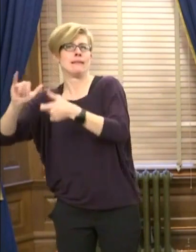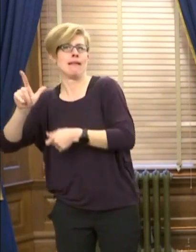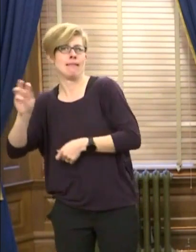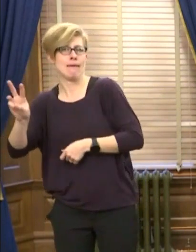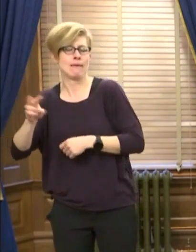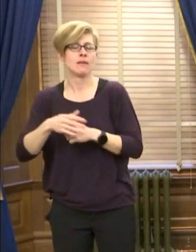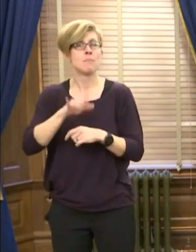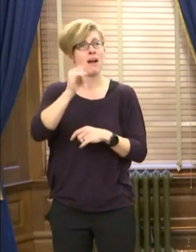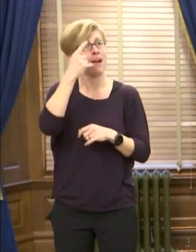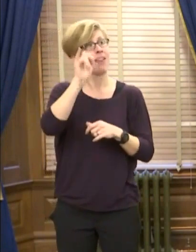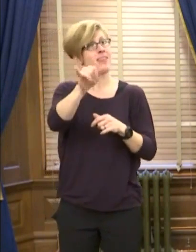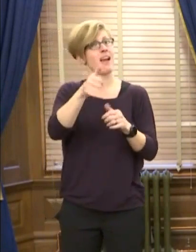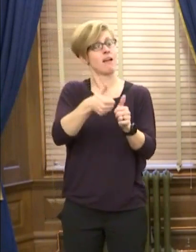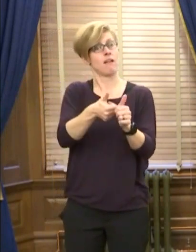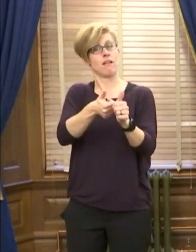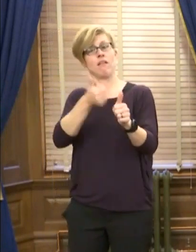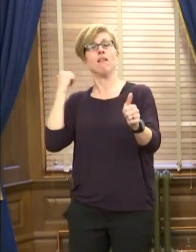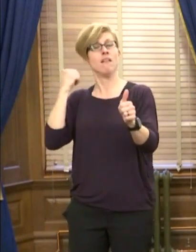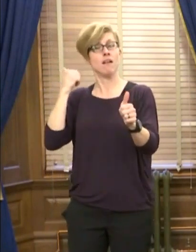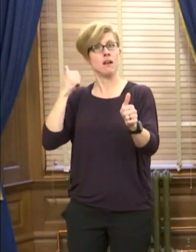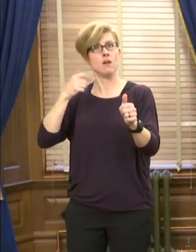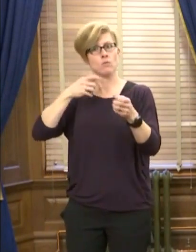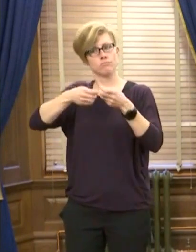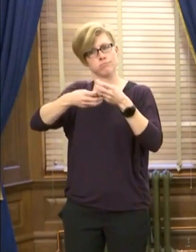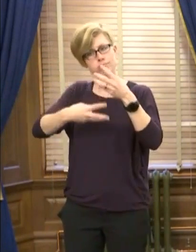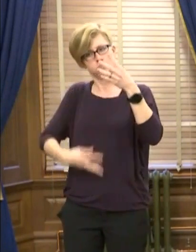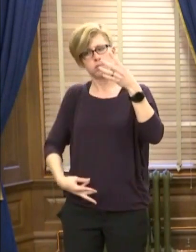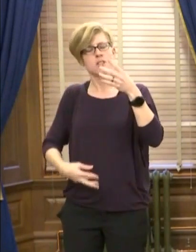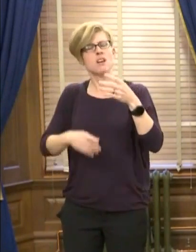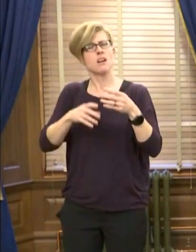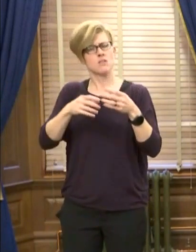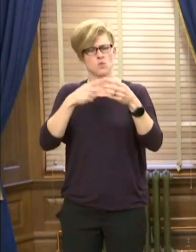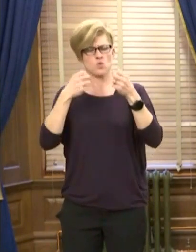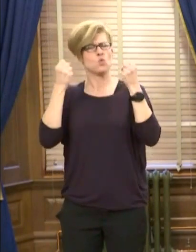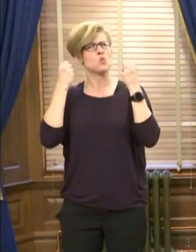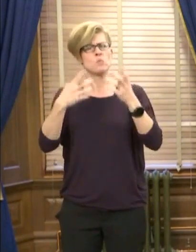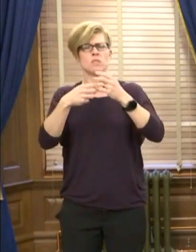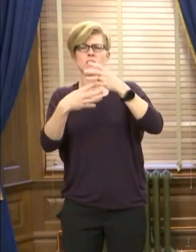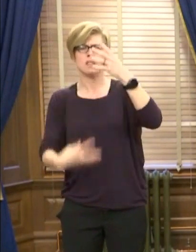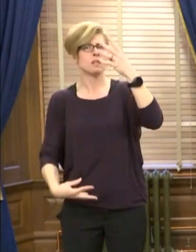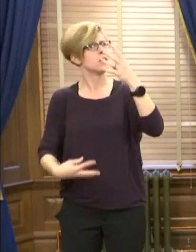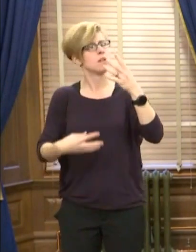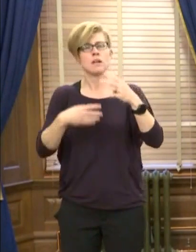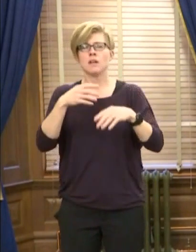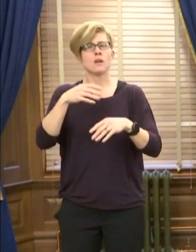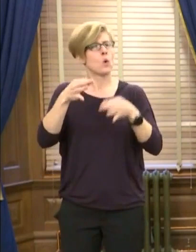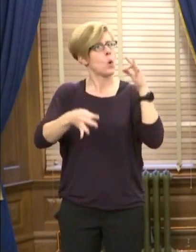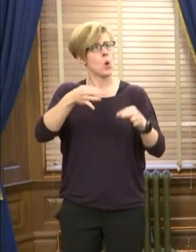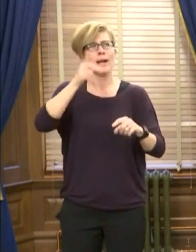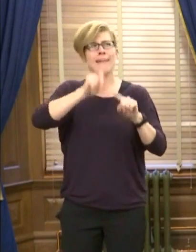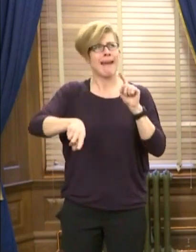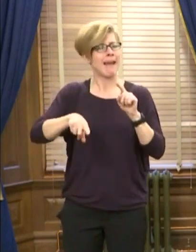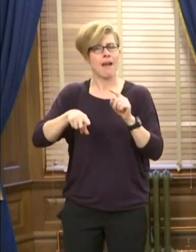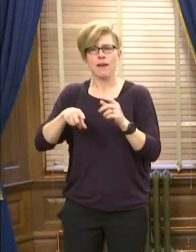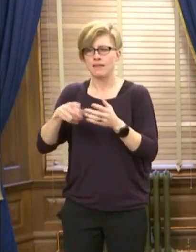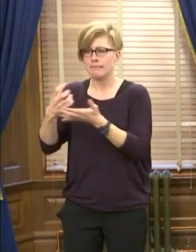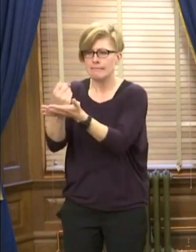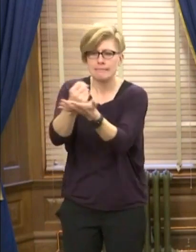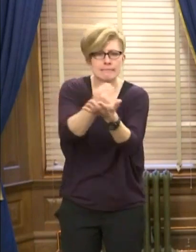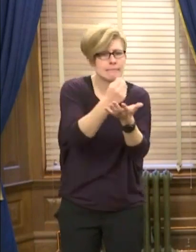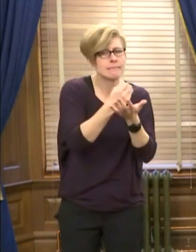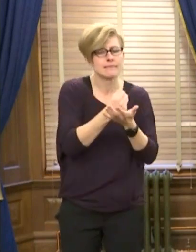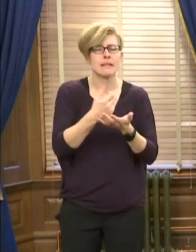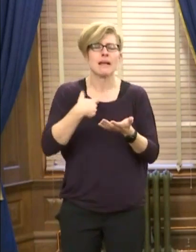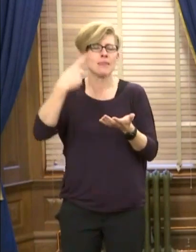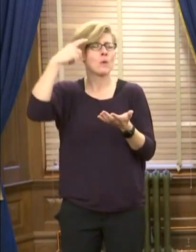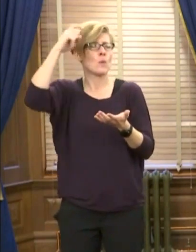backlog, it would be very, very difficult for our courts to meet those deadlines. And so I think it's wise on the part